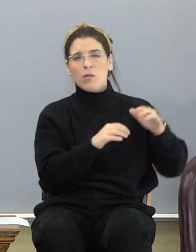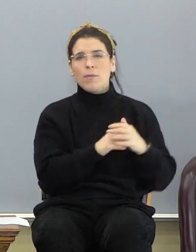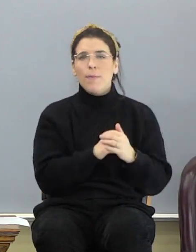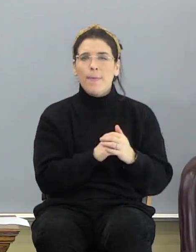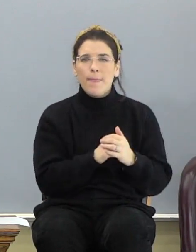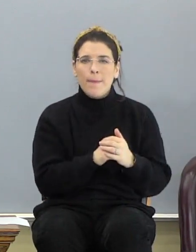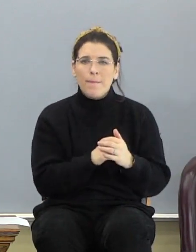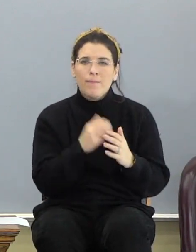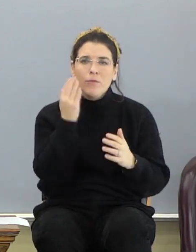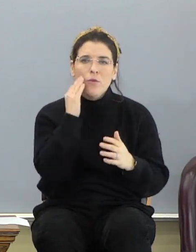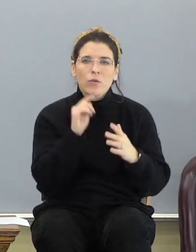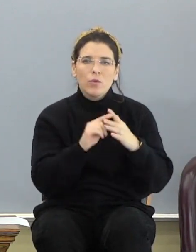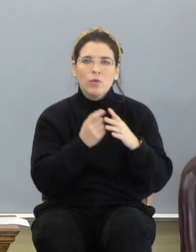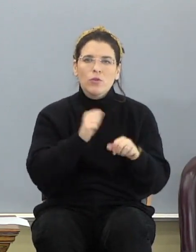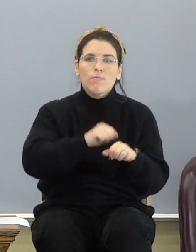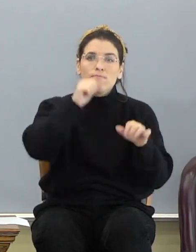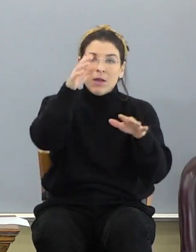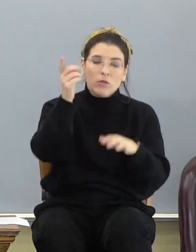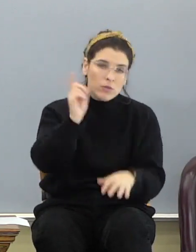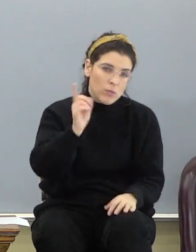You know, the original mountains were in heaven.